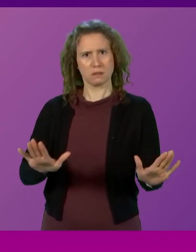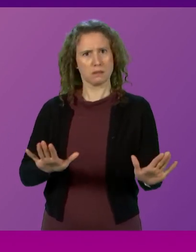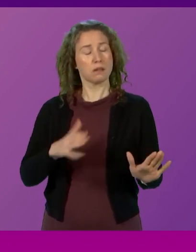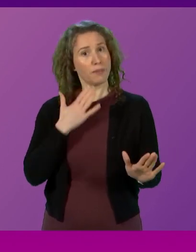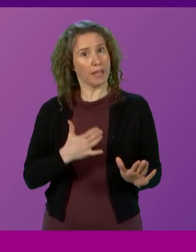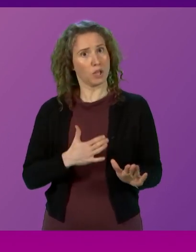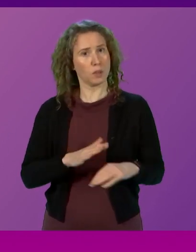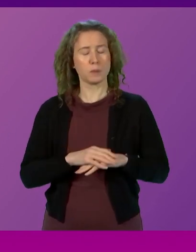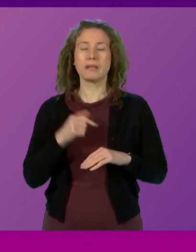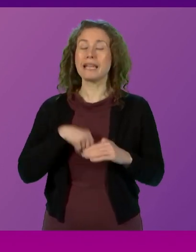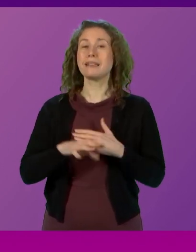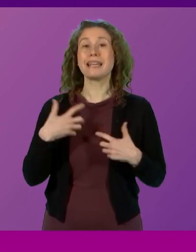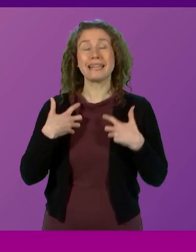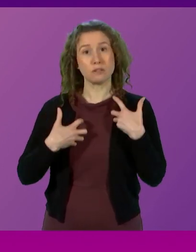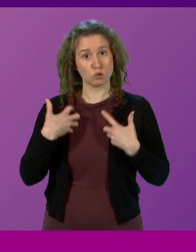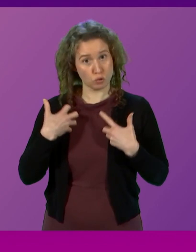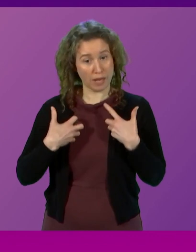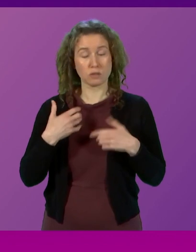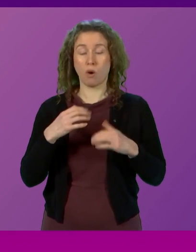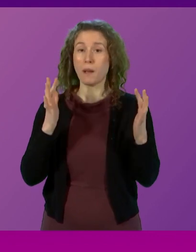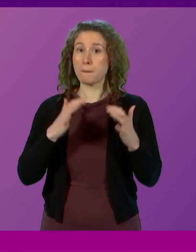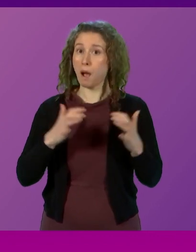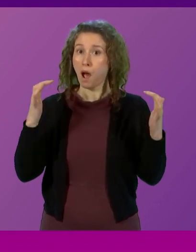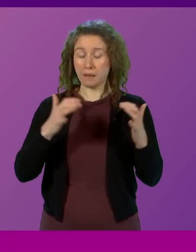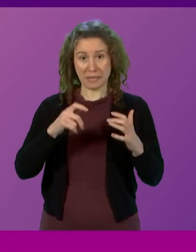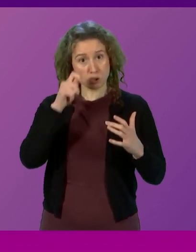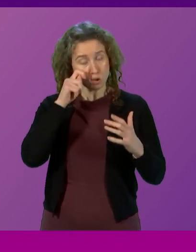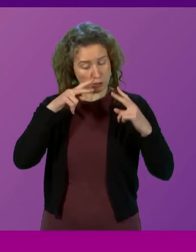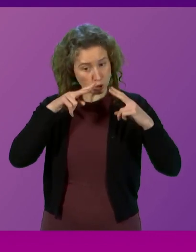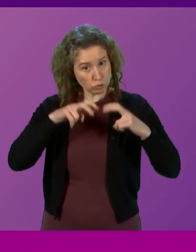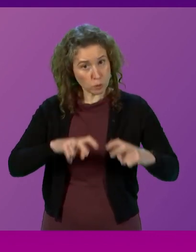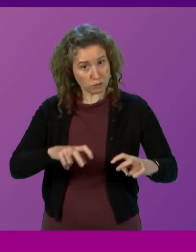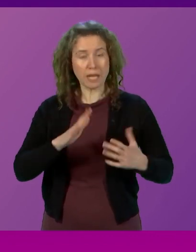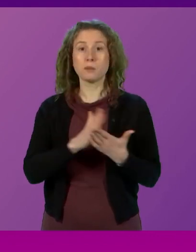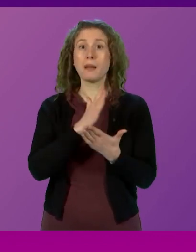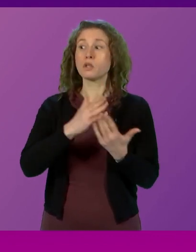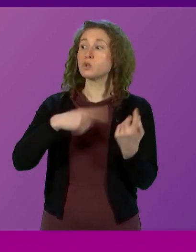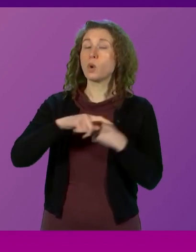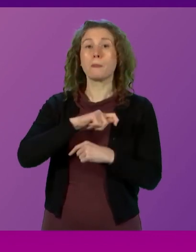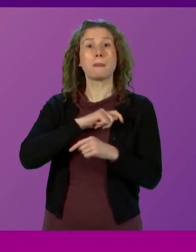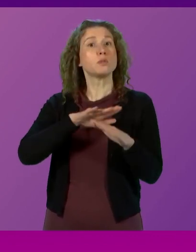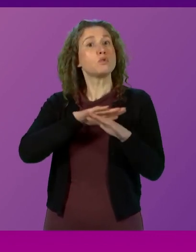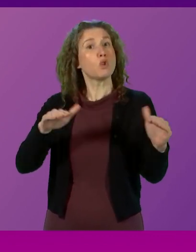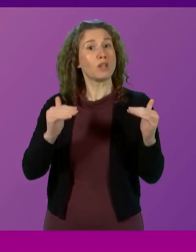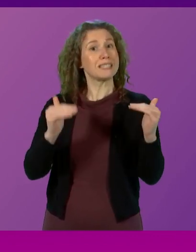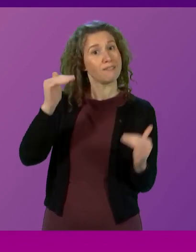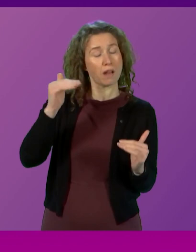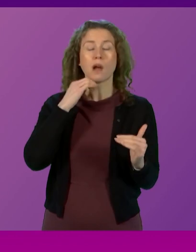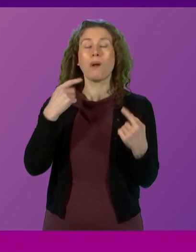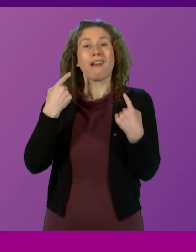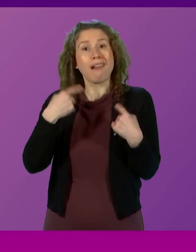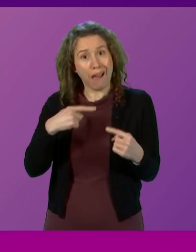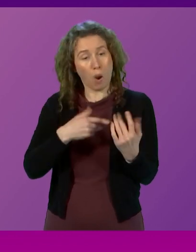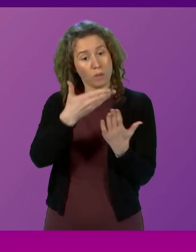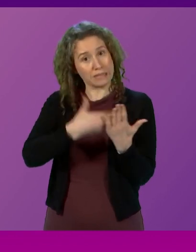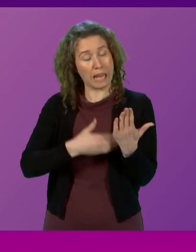In the interests of parliamentary scrutiny, and so that members are not disadvantaged, I will allow the statement